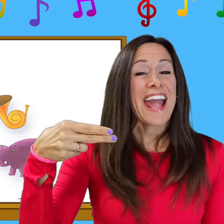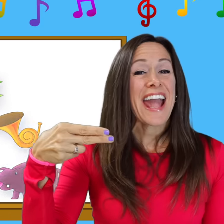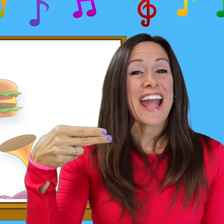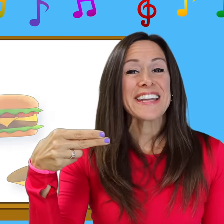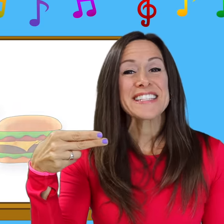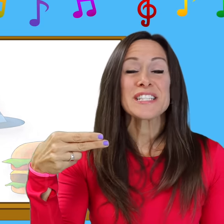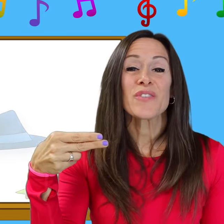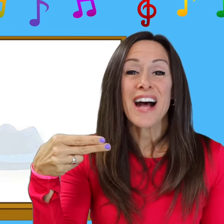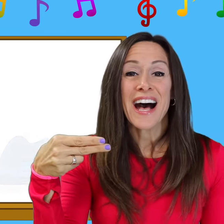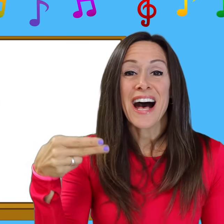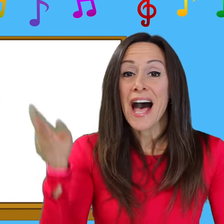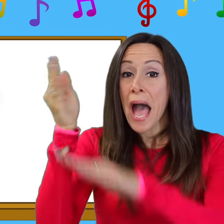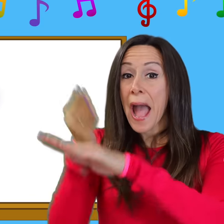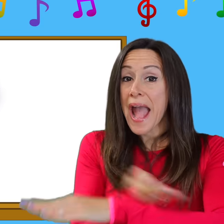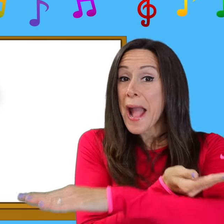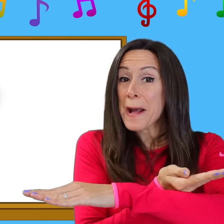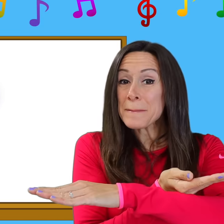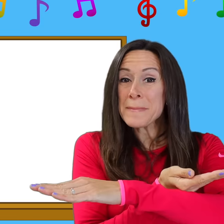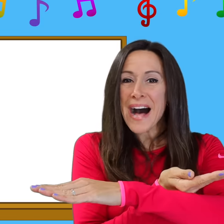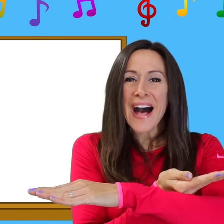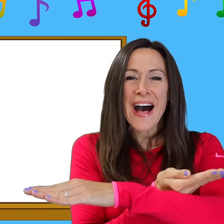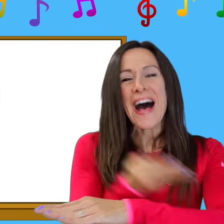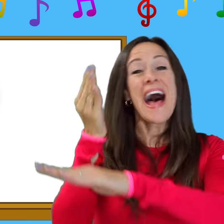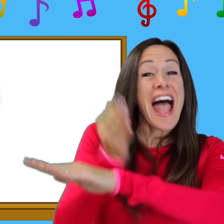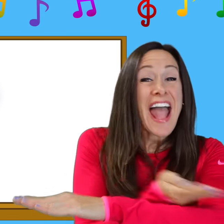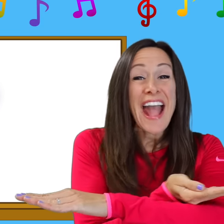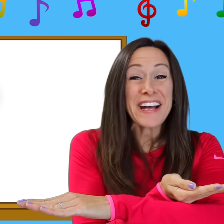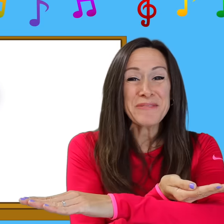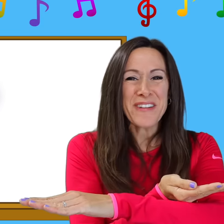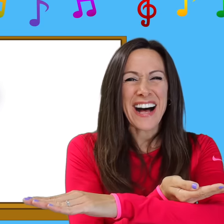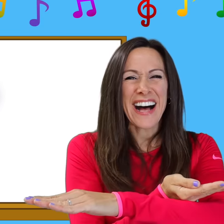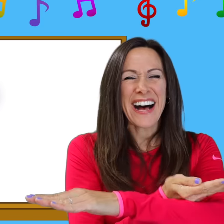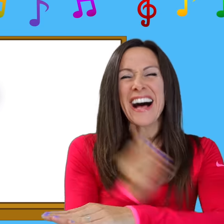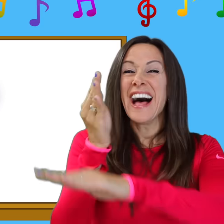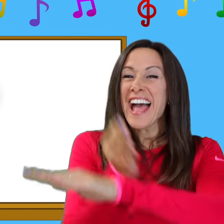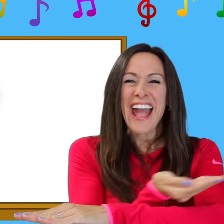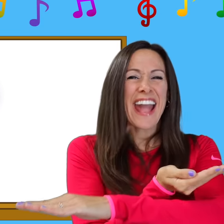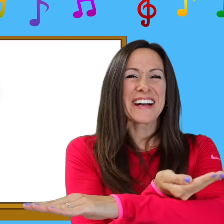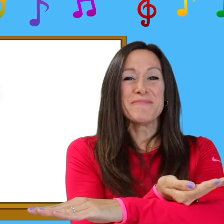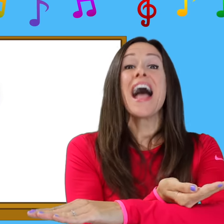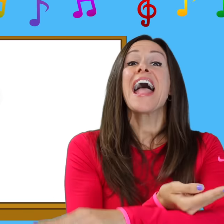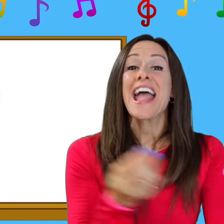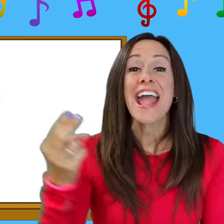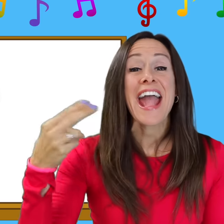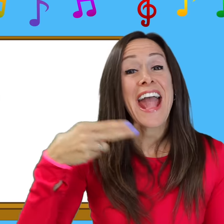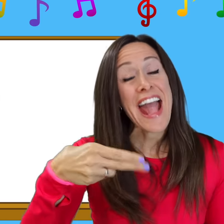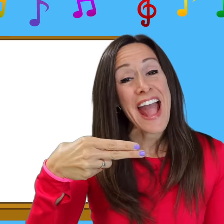H is for h-h-ham, h-h-ham, h-h-ham I